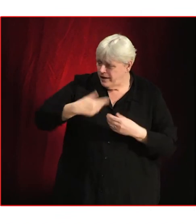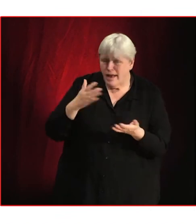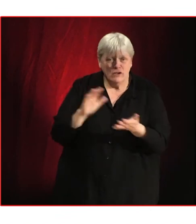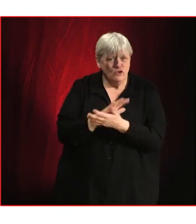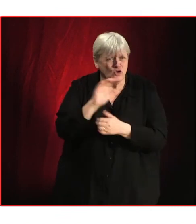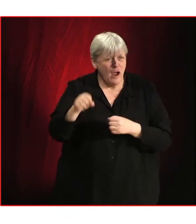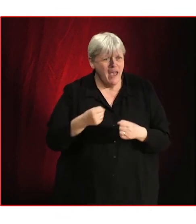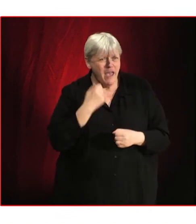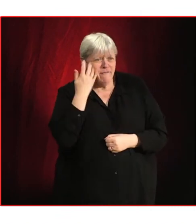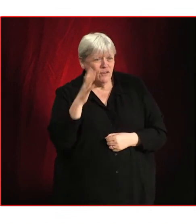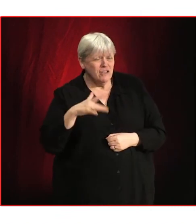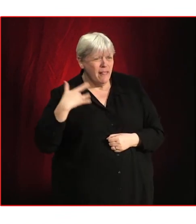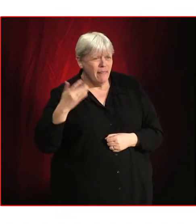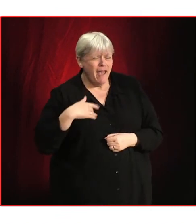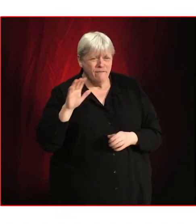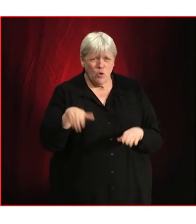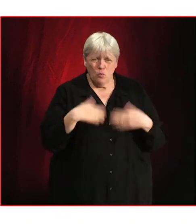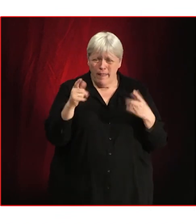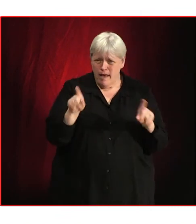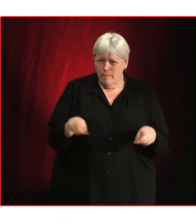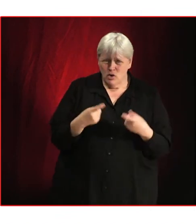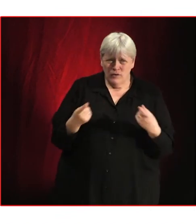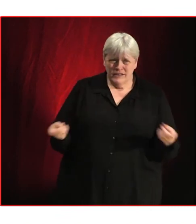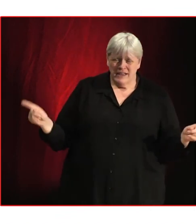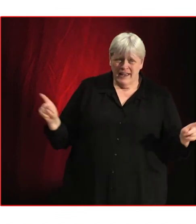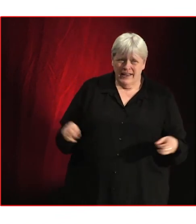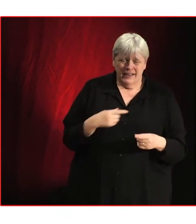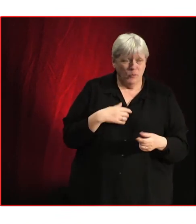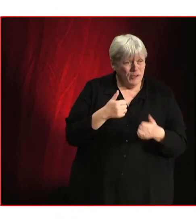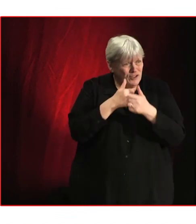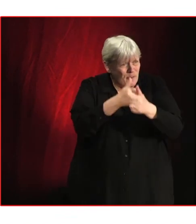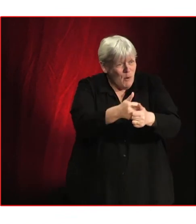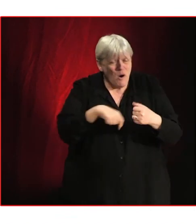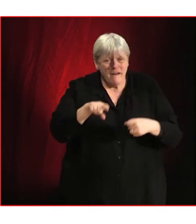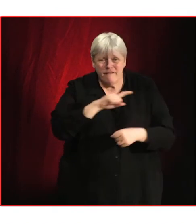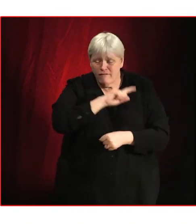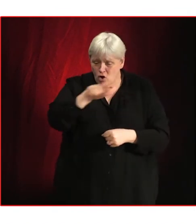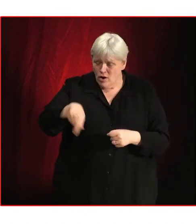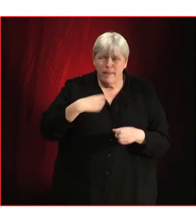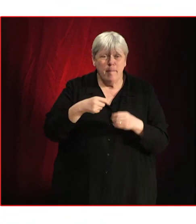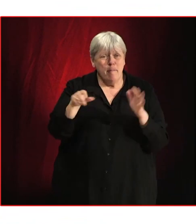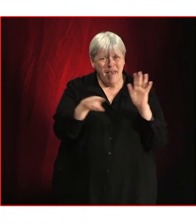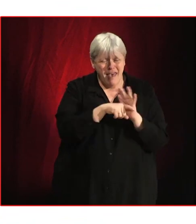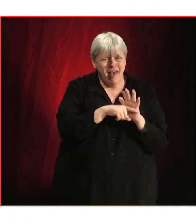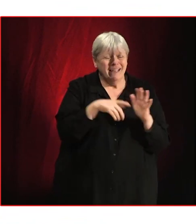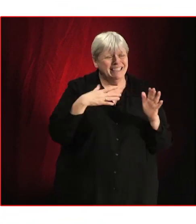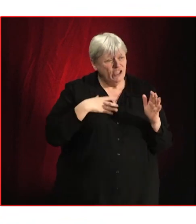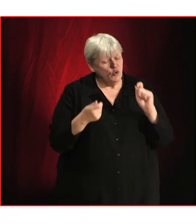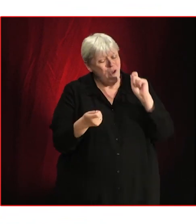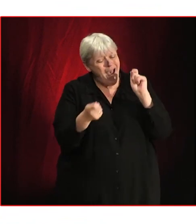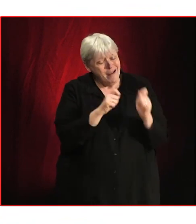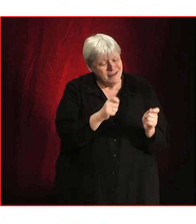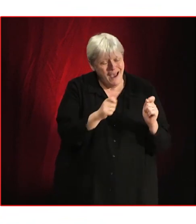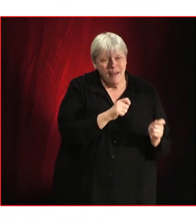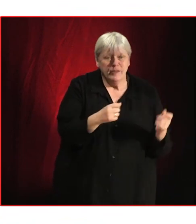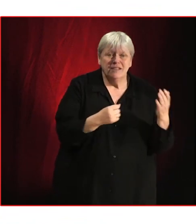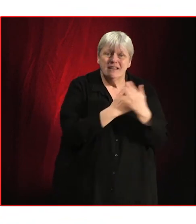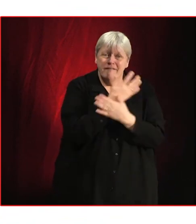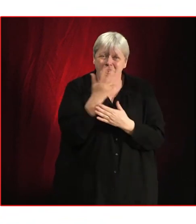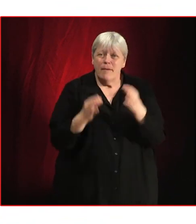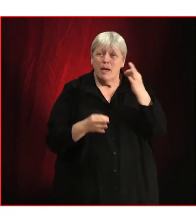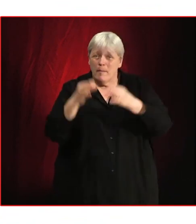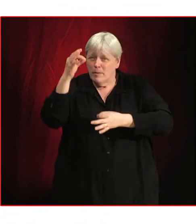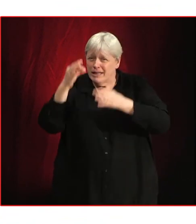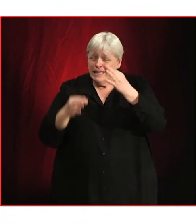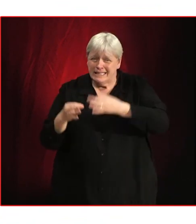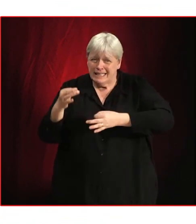life and activity without songs? Calling for support for the bill, Pete stated the need to adapt and develop political infrastructure around